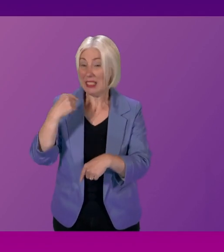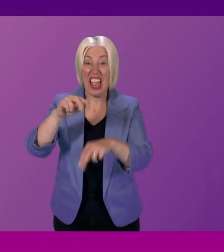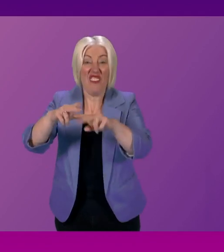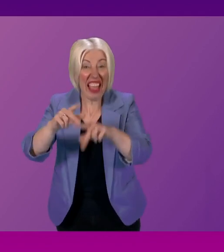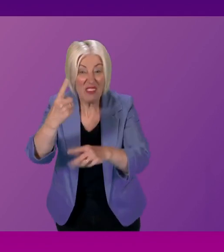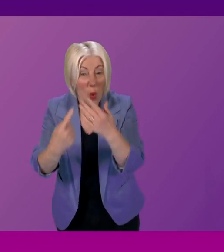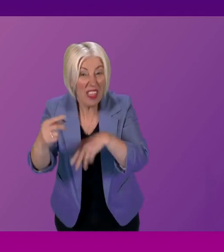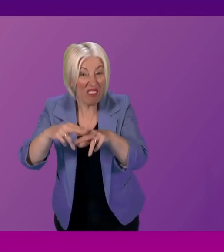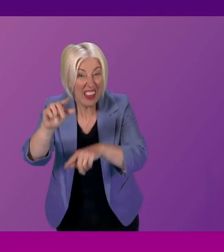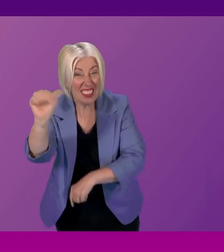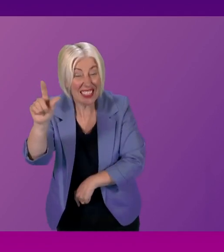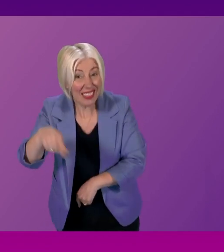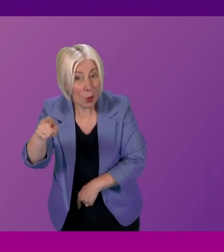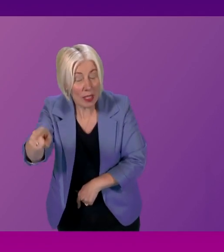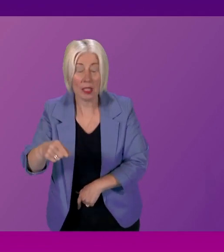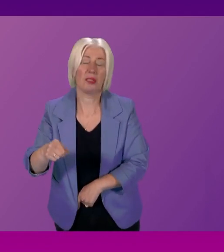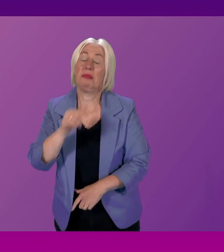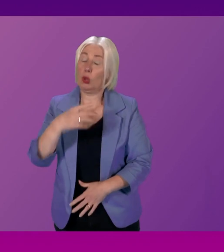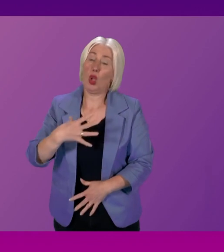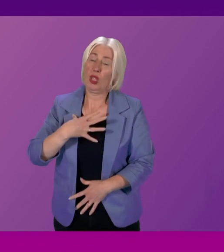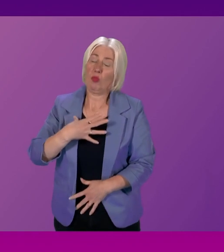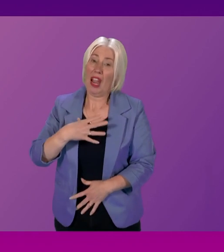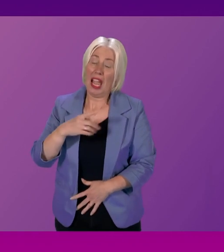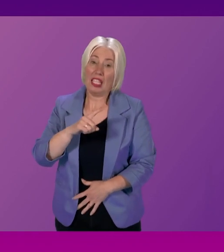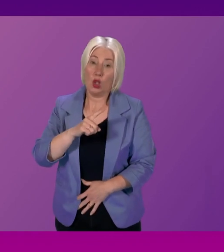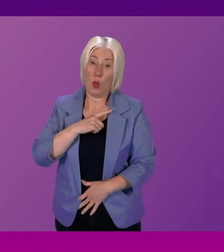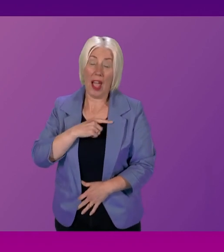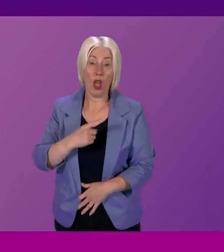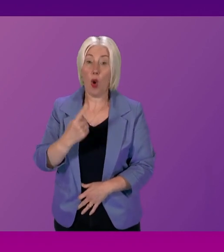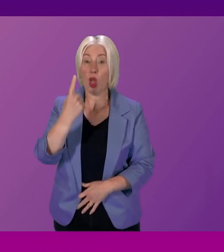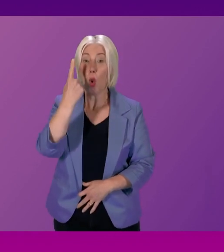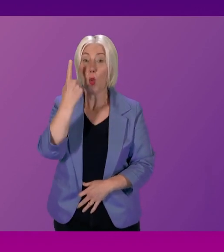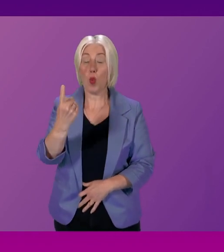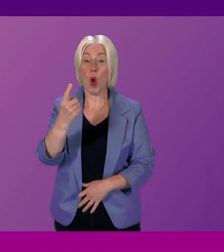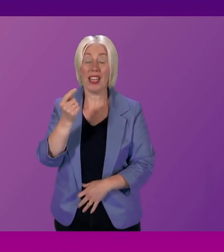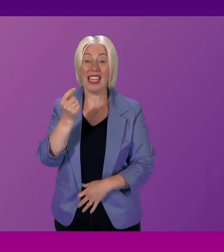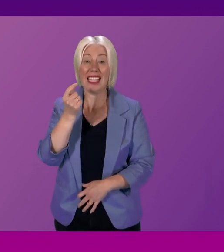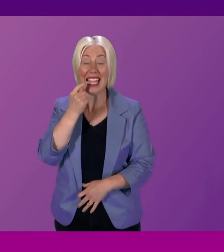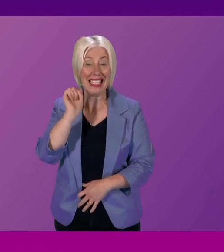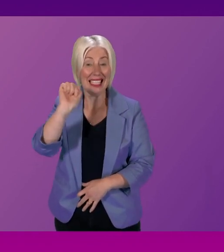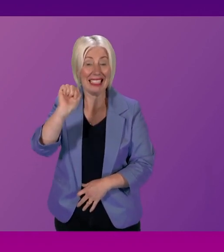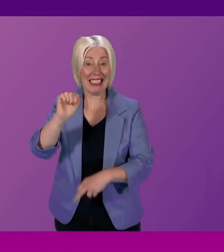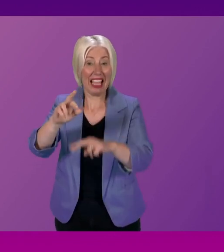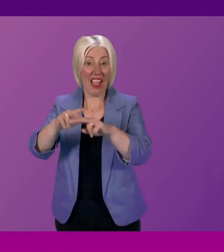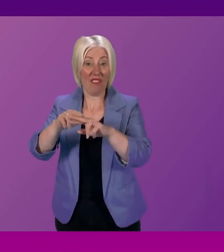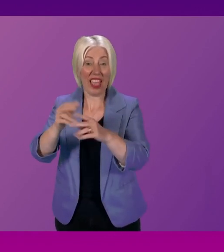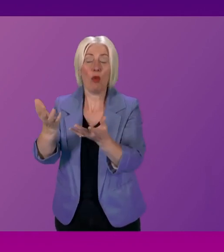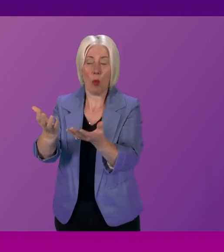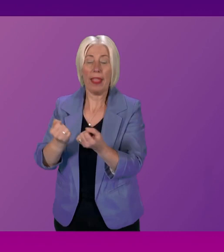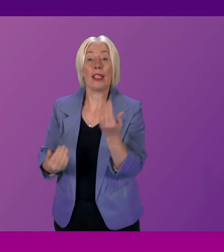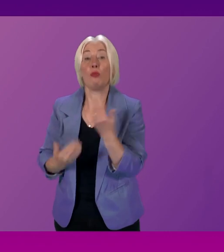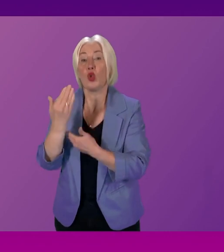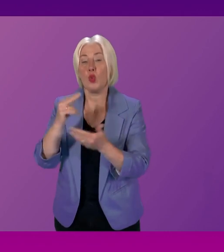alone. Now, that's hardly surprising, given that there is just one Fife practice accepting new NHS patients.